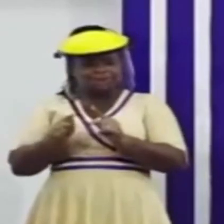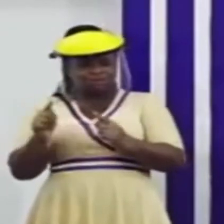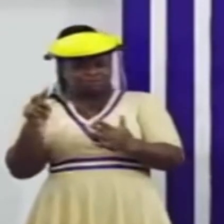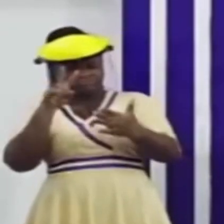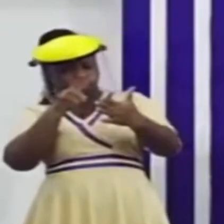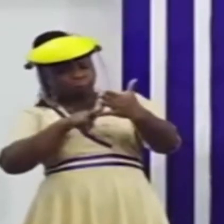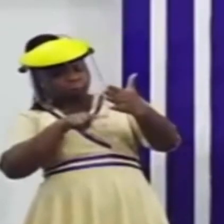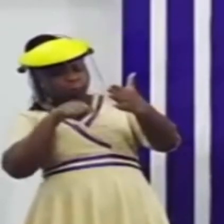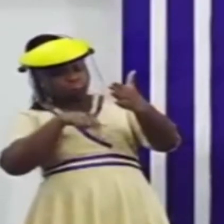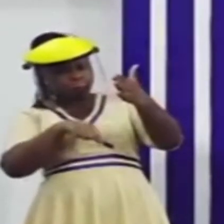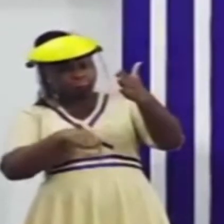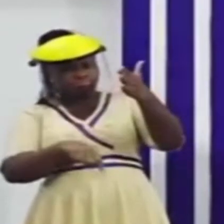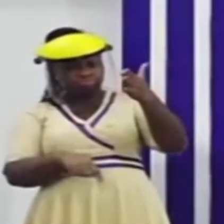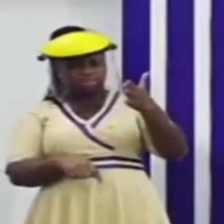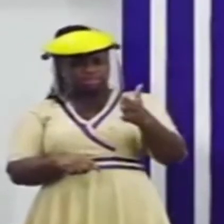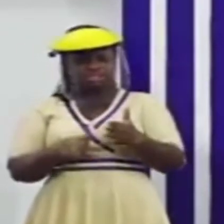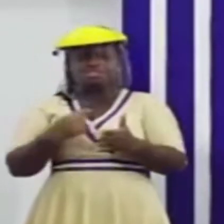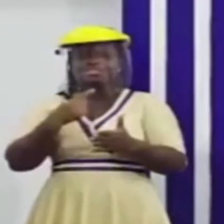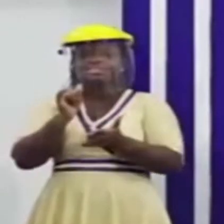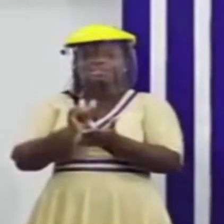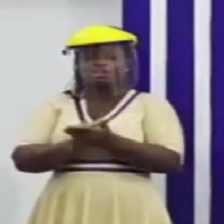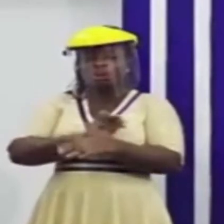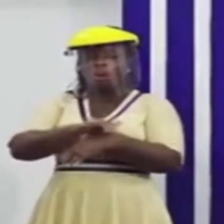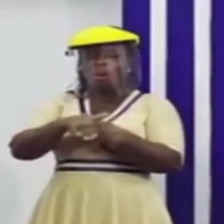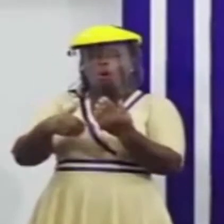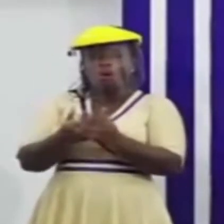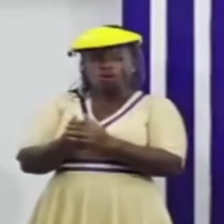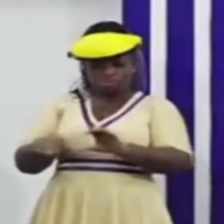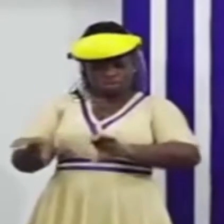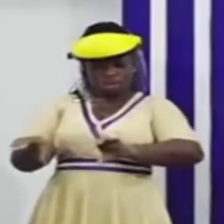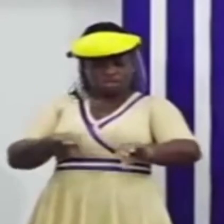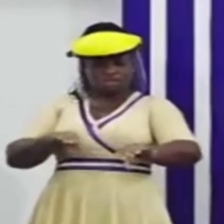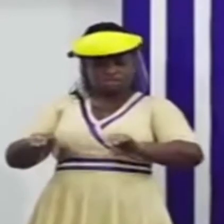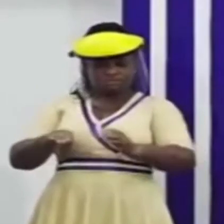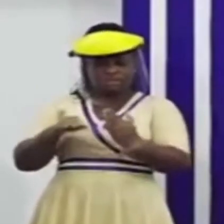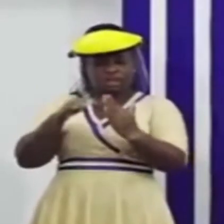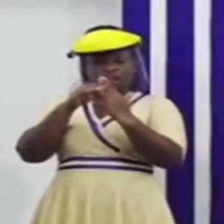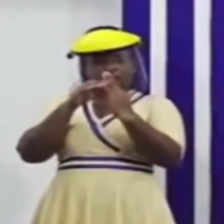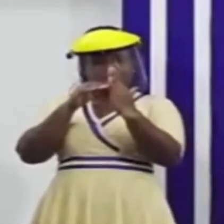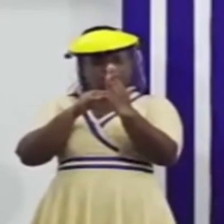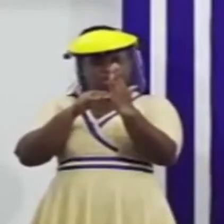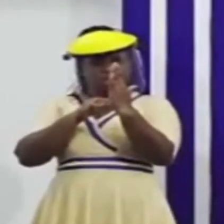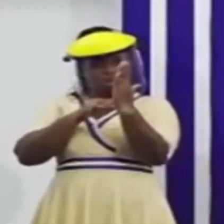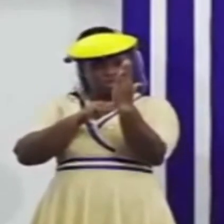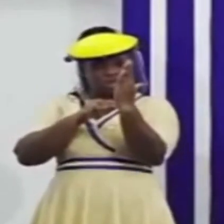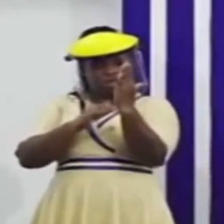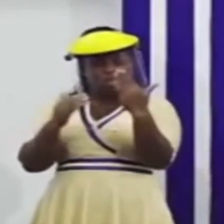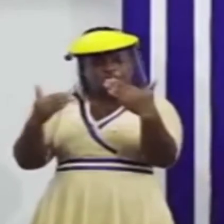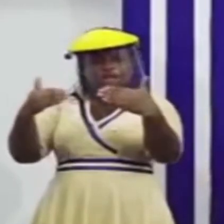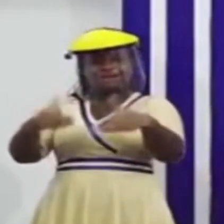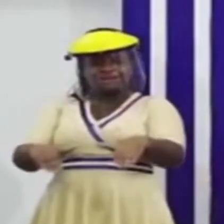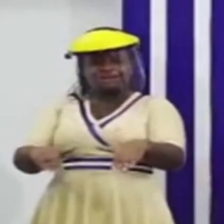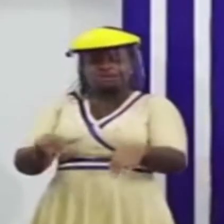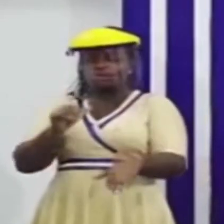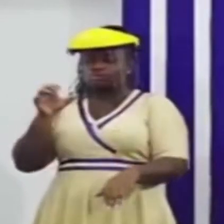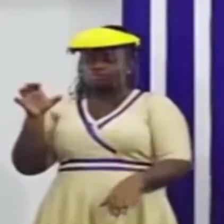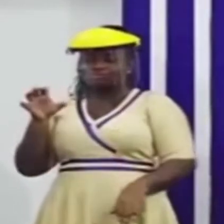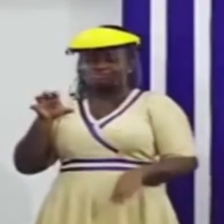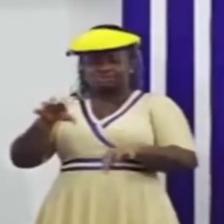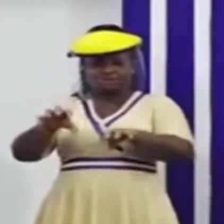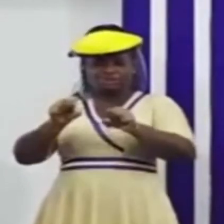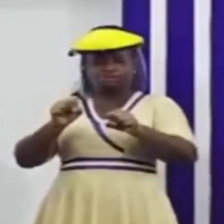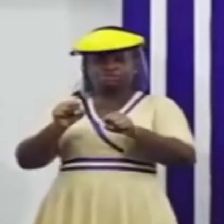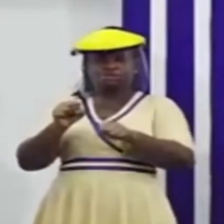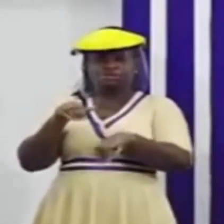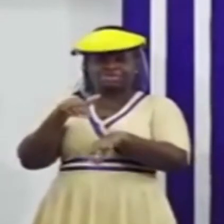indicate the exemptions, all the activities that are listed under exemptions are not captured under clause